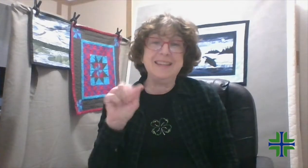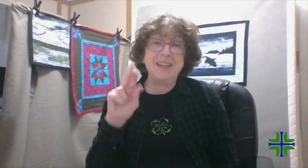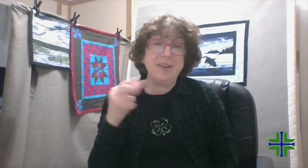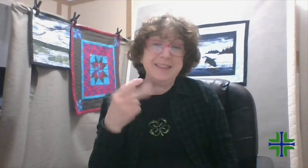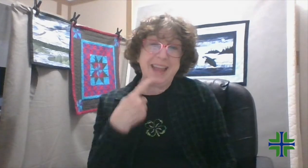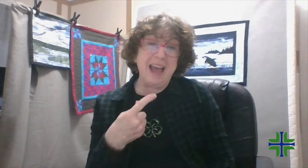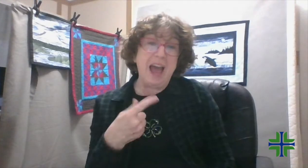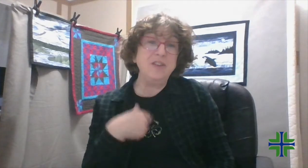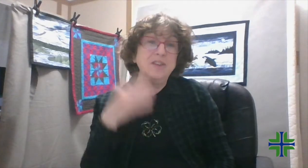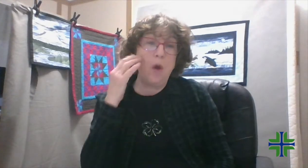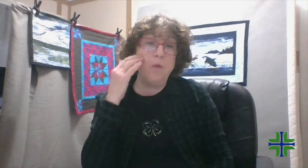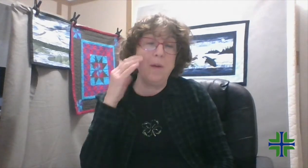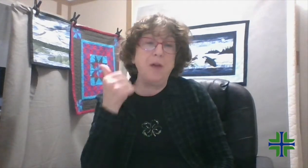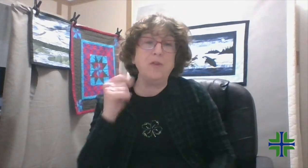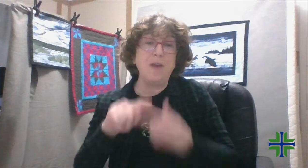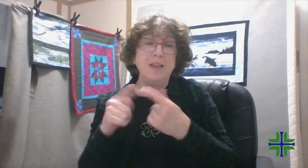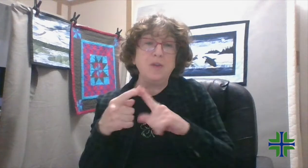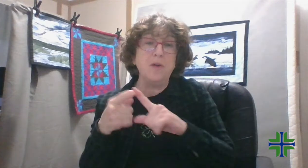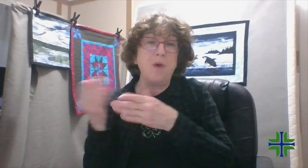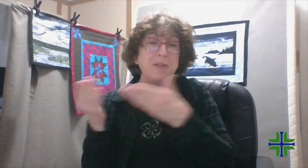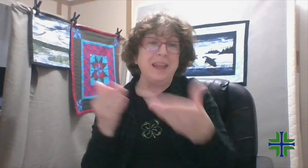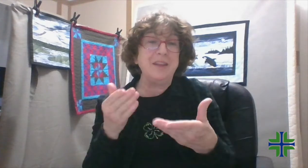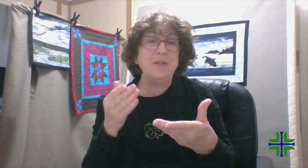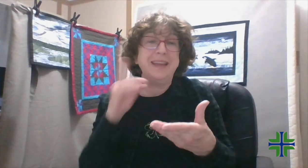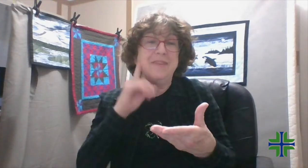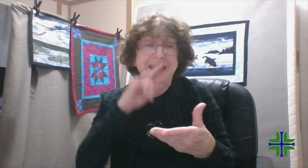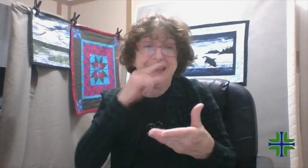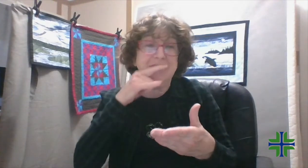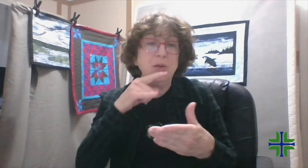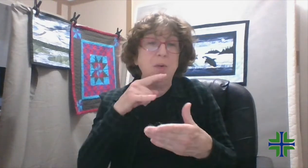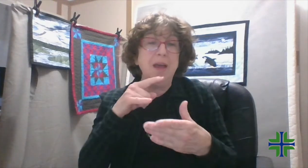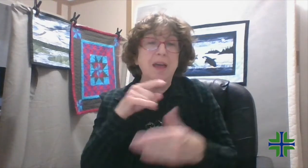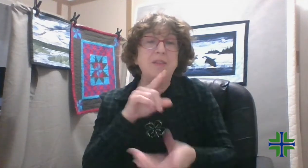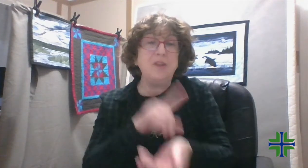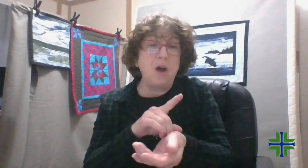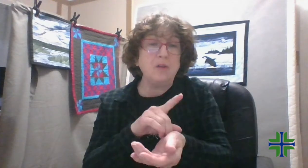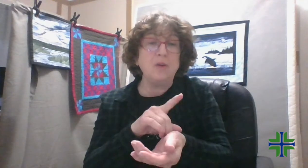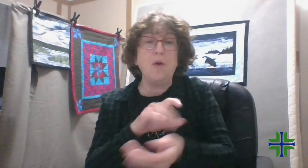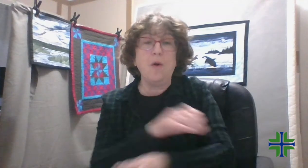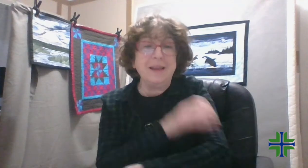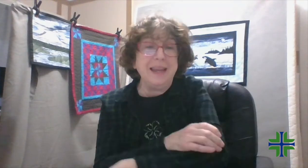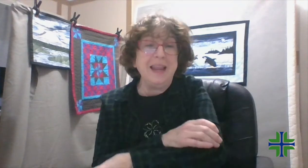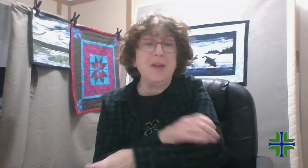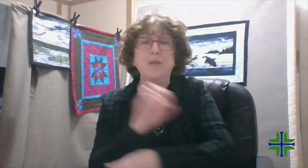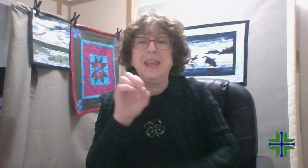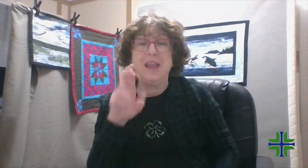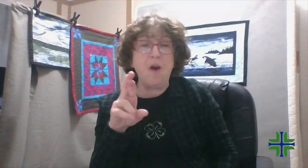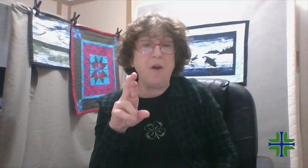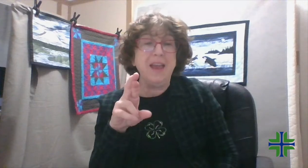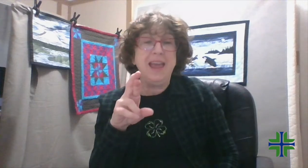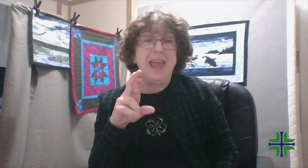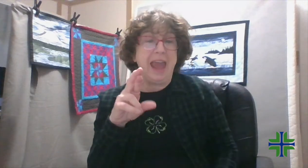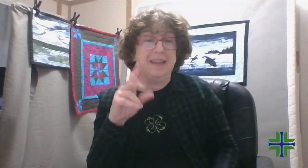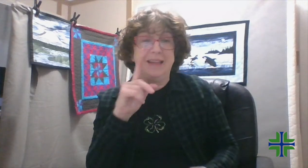And Sarah is saying, I just know from other friends who have brought like their Deaf kids to the doctor or clinic or the